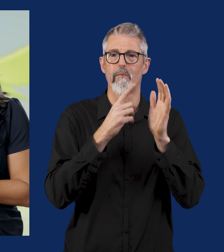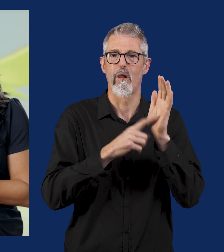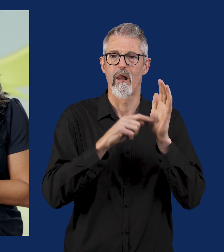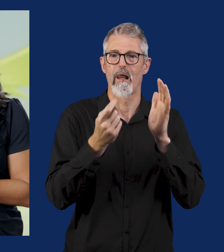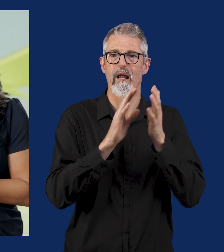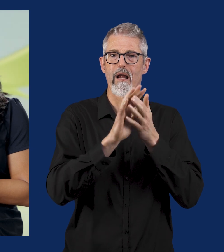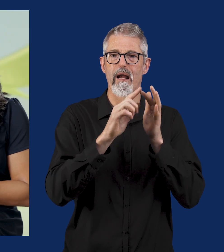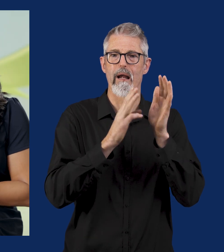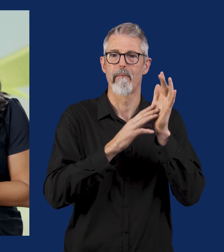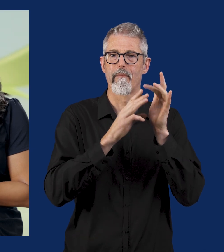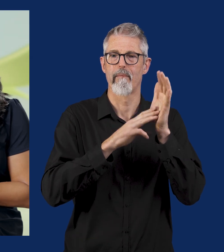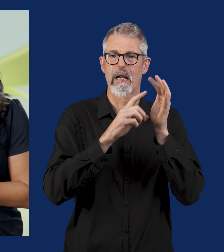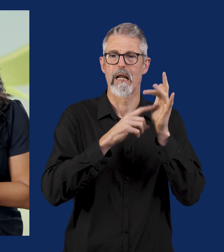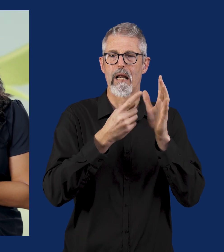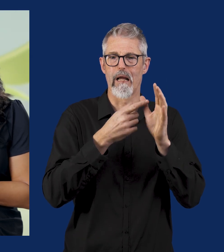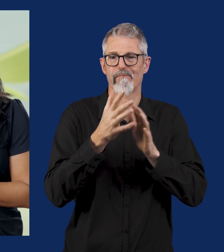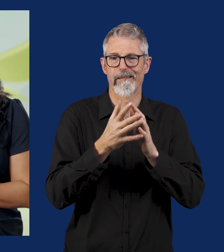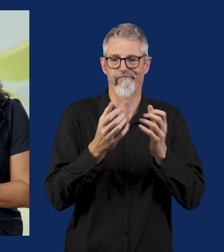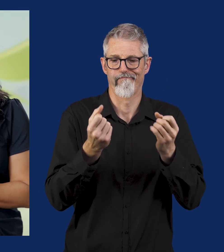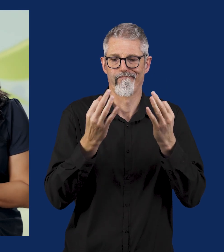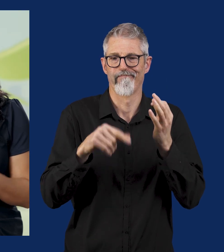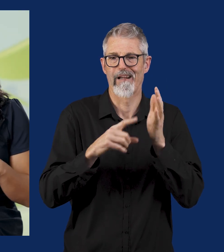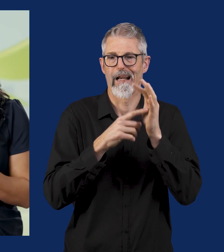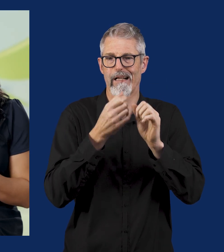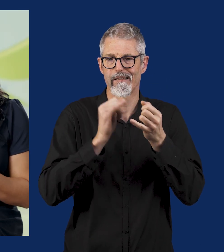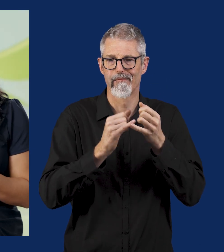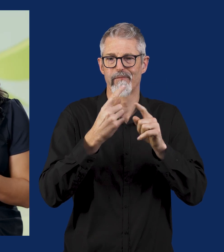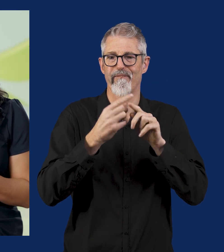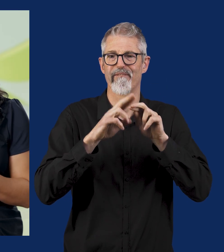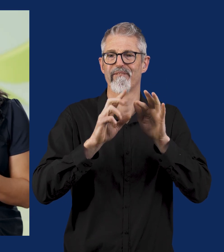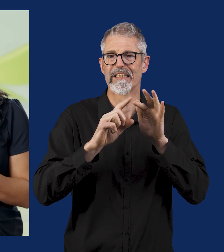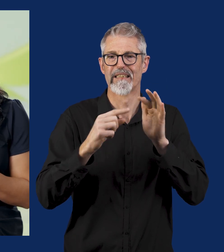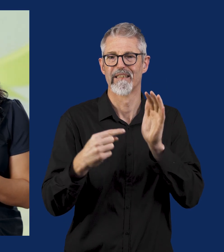as tibial hemimelia, which is the absence of the tibial side of the legs and feet.